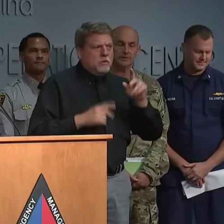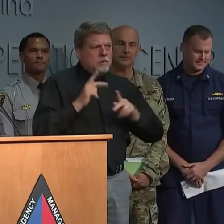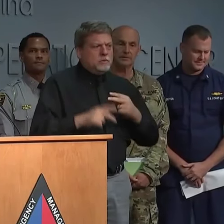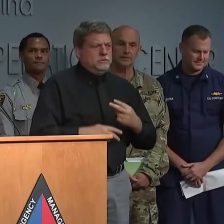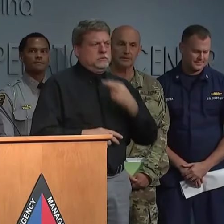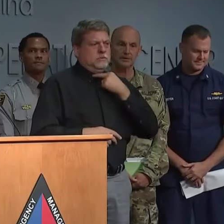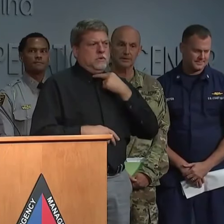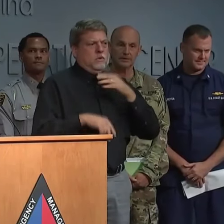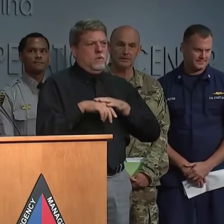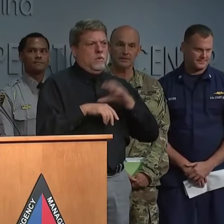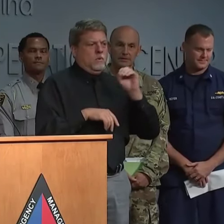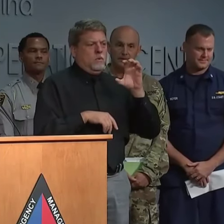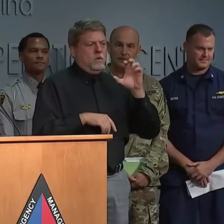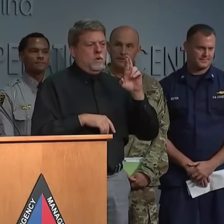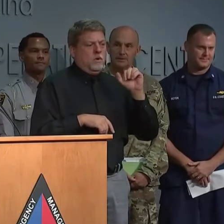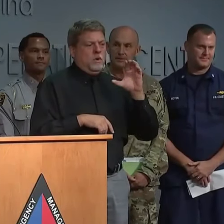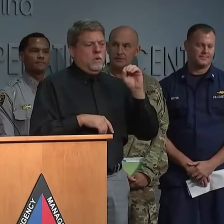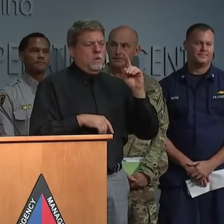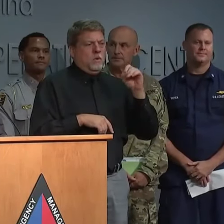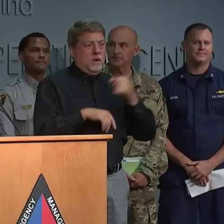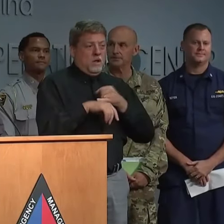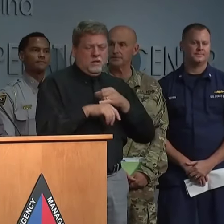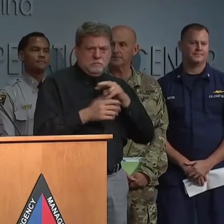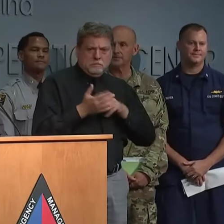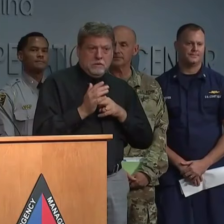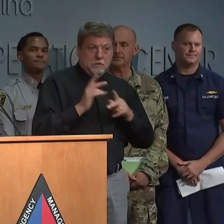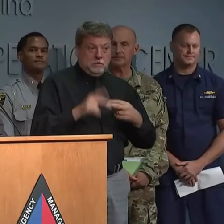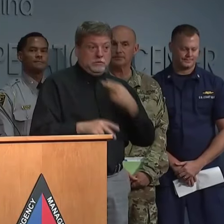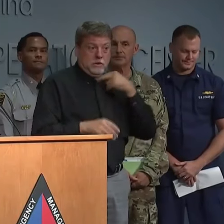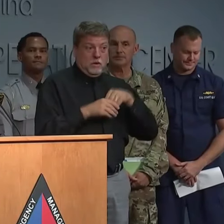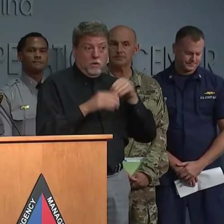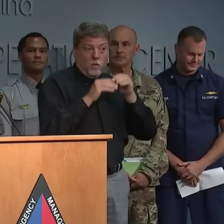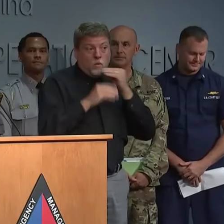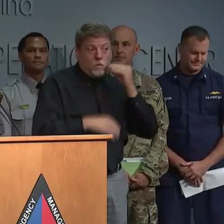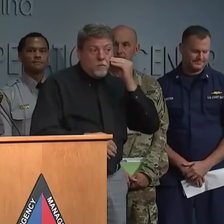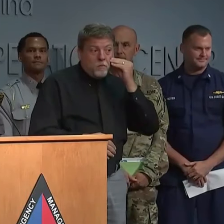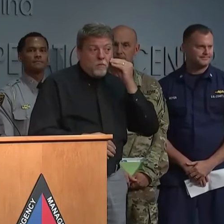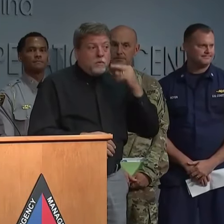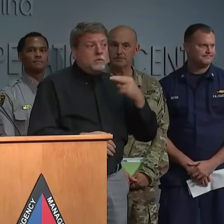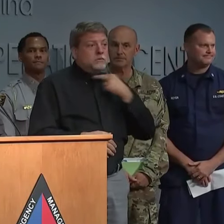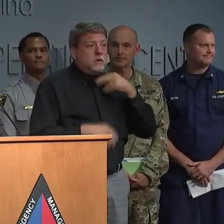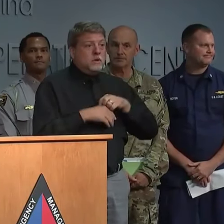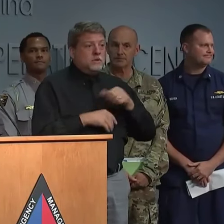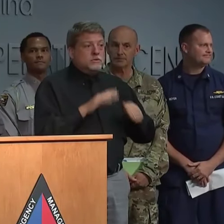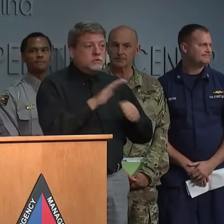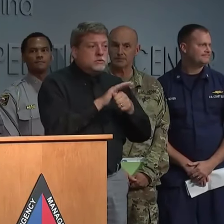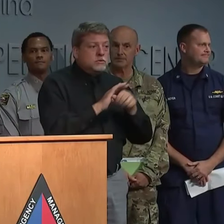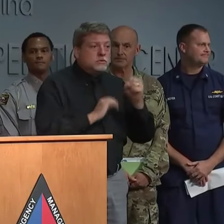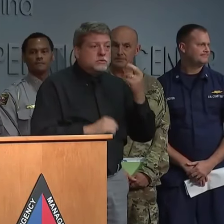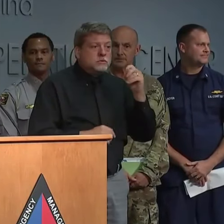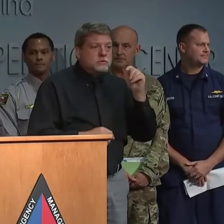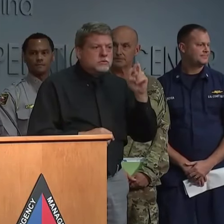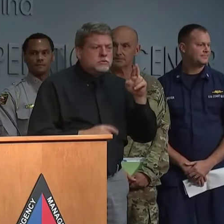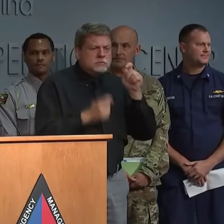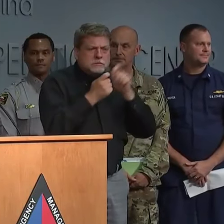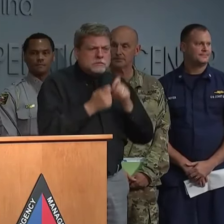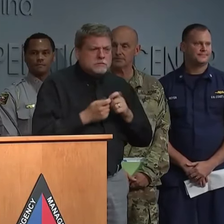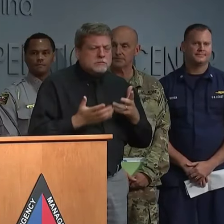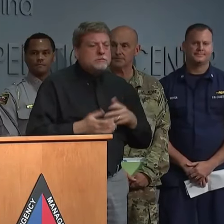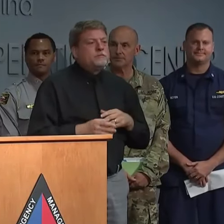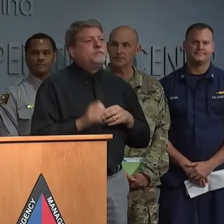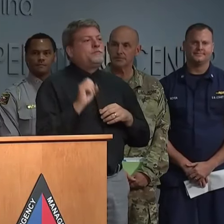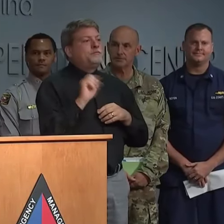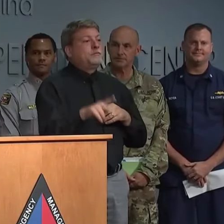trapped on Okakoke Island. What do you mean by that? Are they in their homes trapped? Are they shelters to be deprived of what's on? Well,